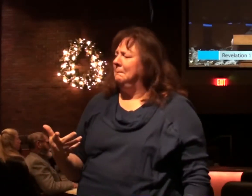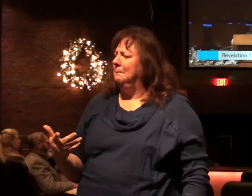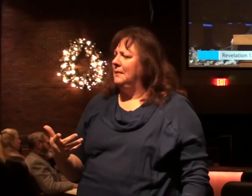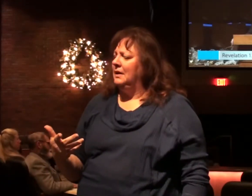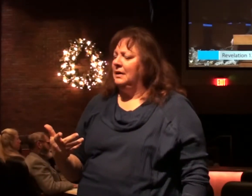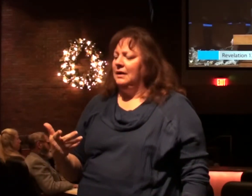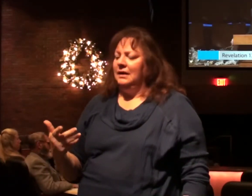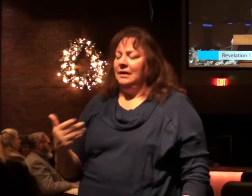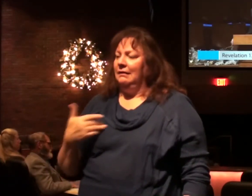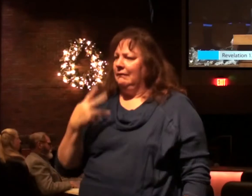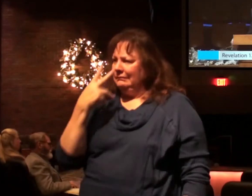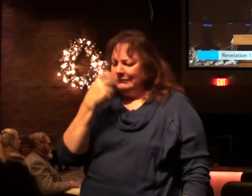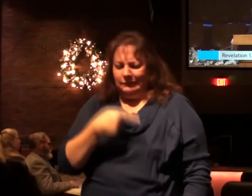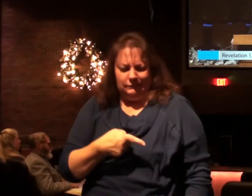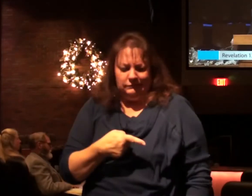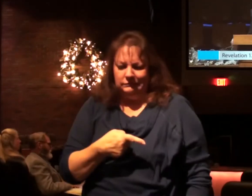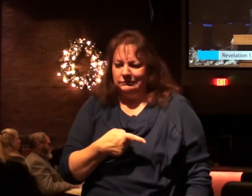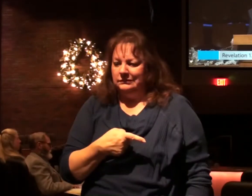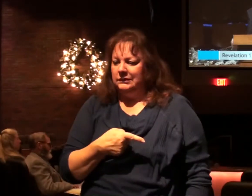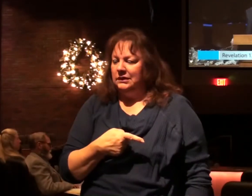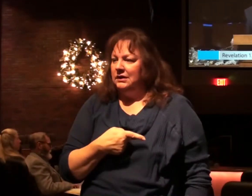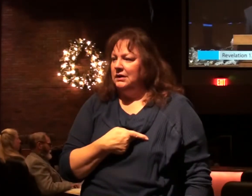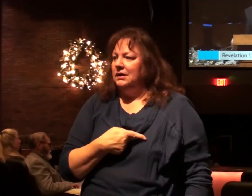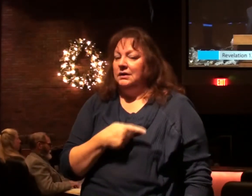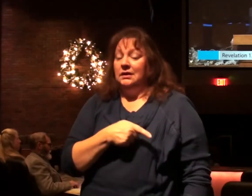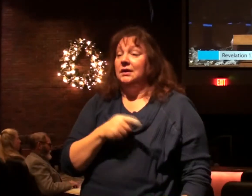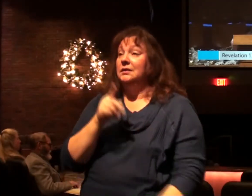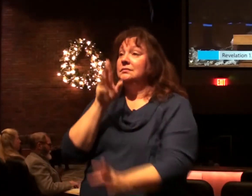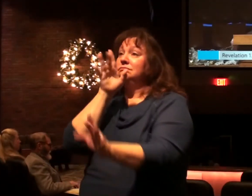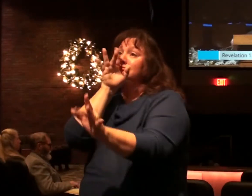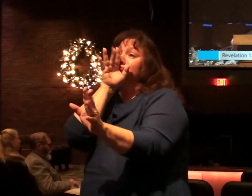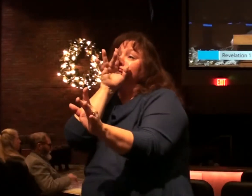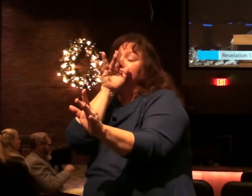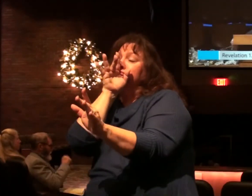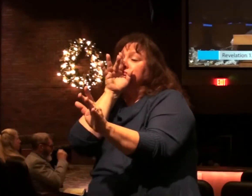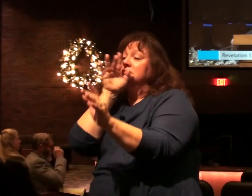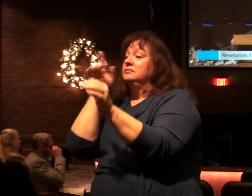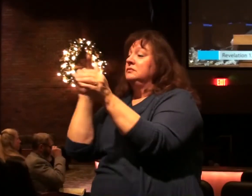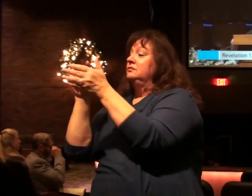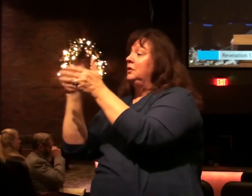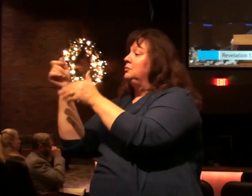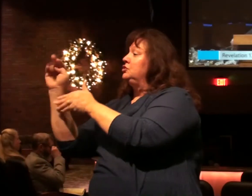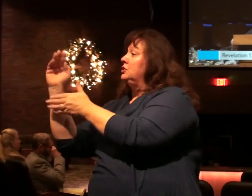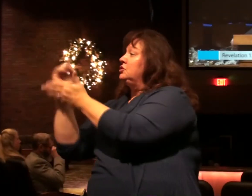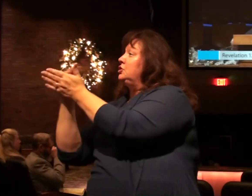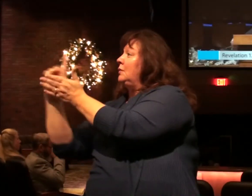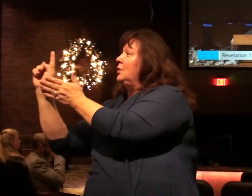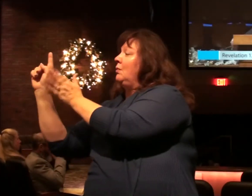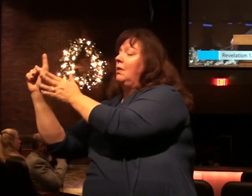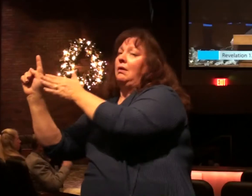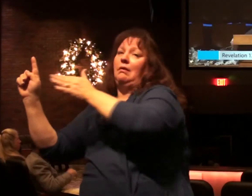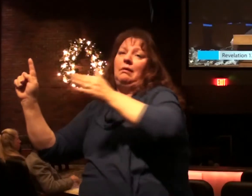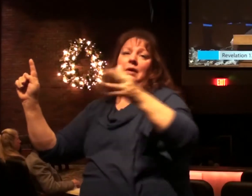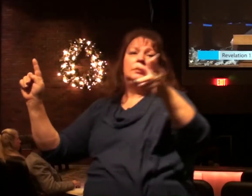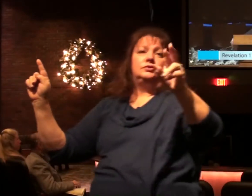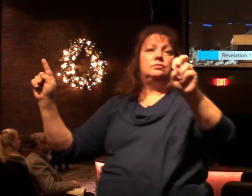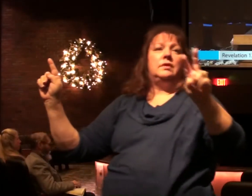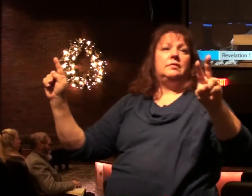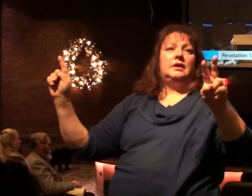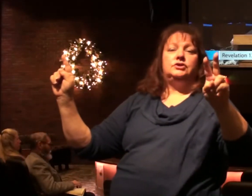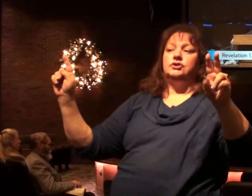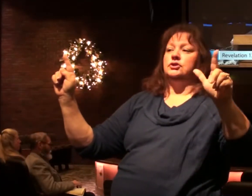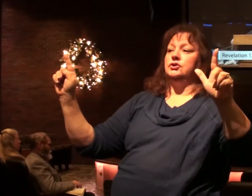I have no doubt he could quote the Bible from the first verse of Genesis to the last verse of Revelation